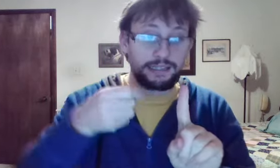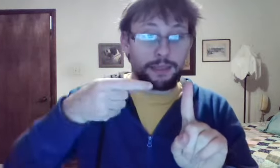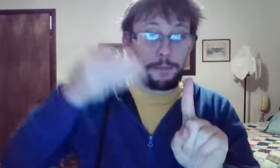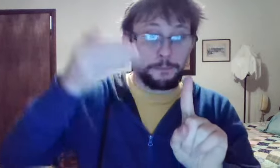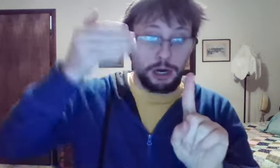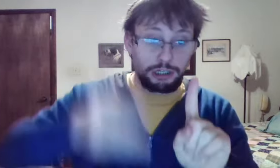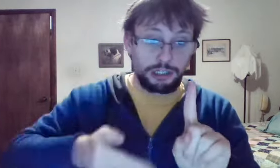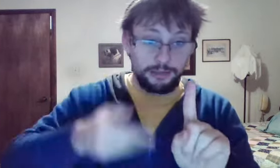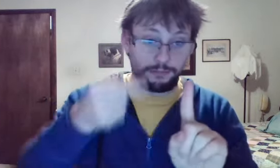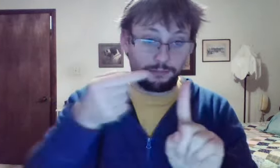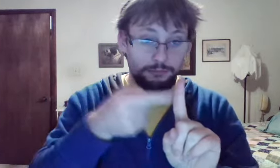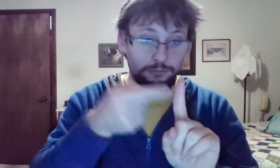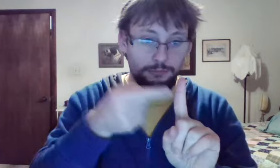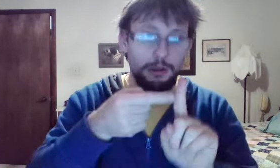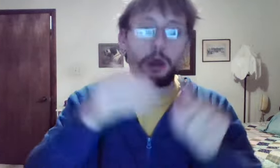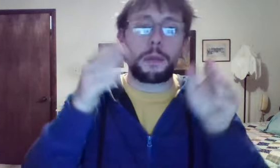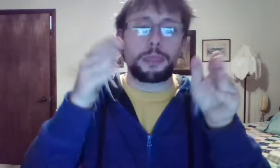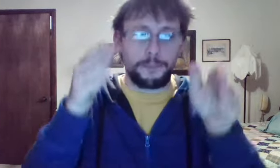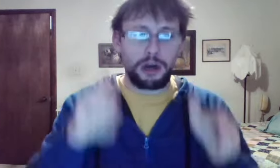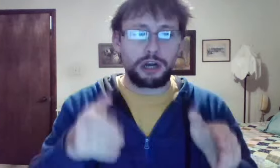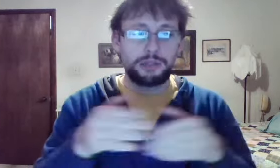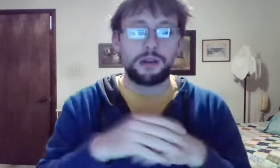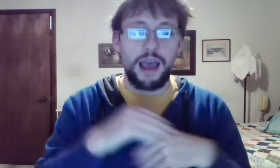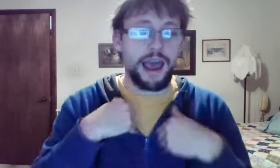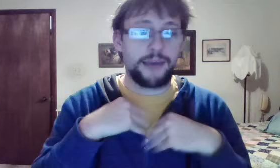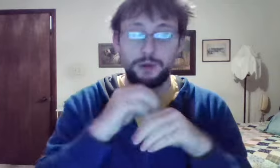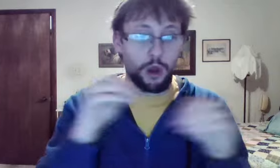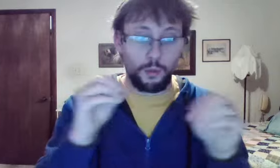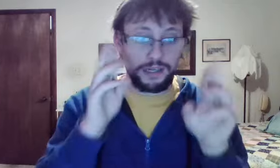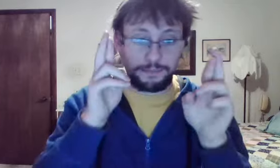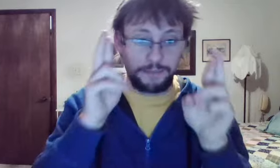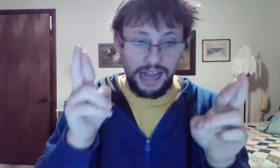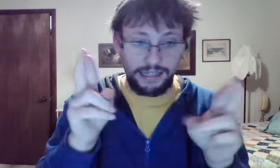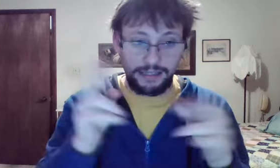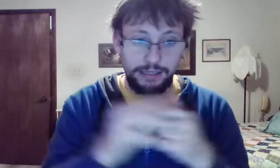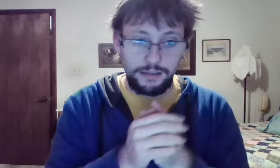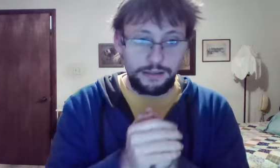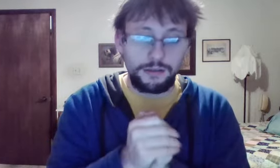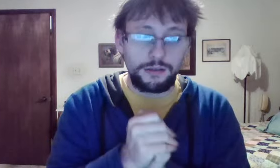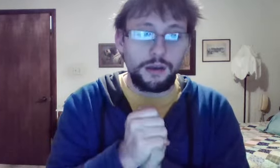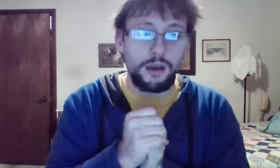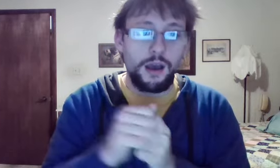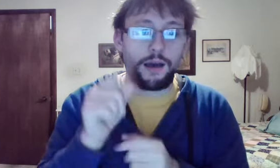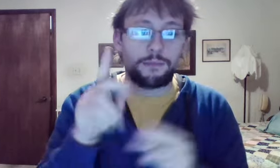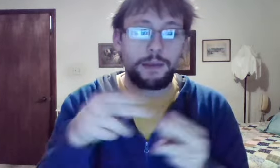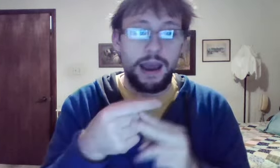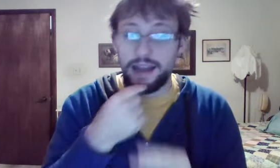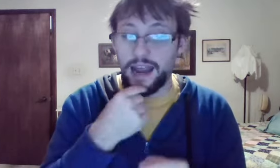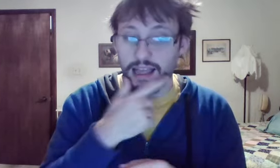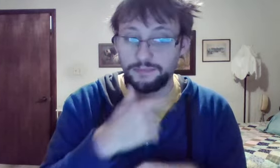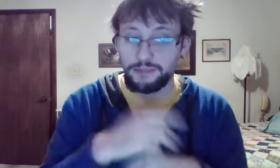the person having no respect about that lesson.